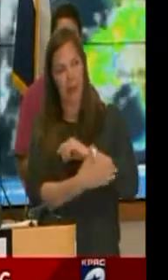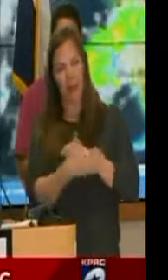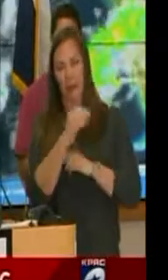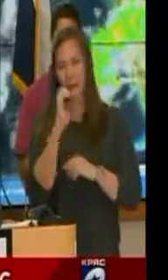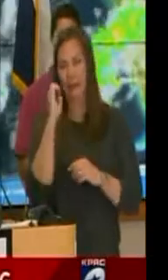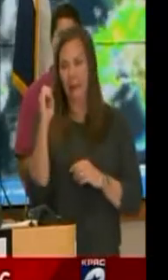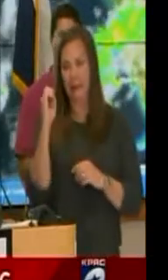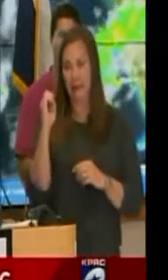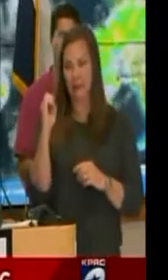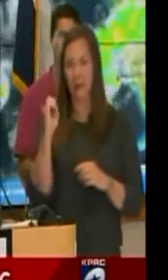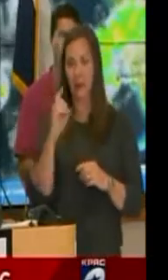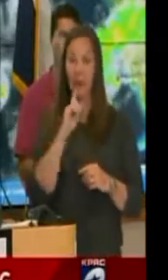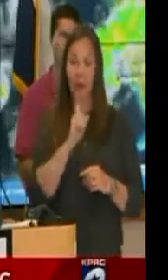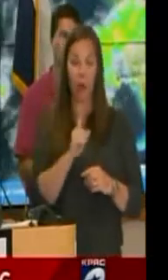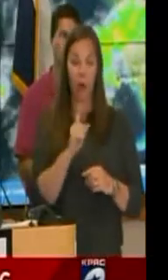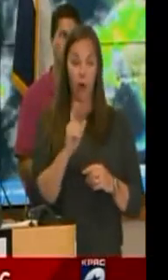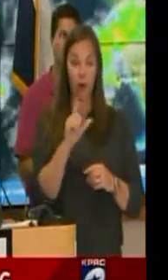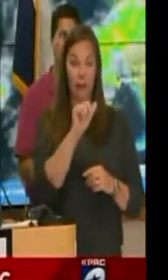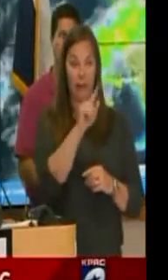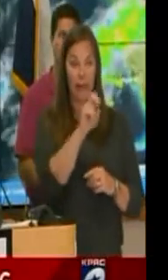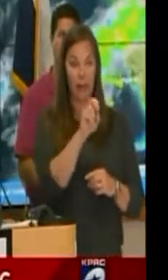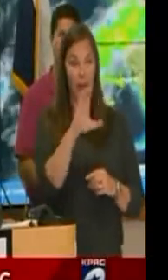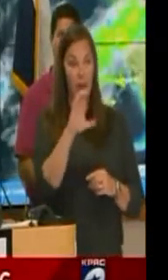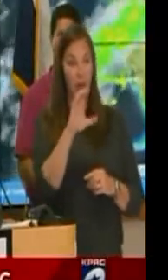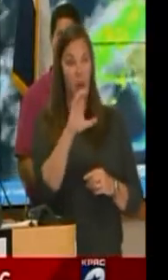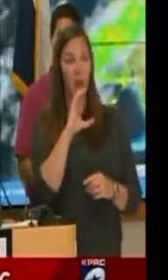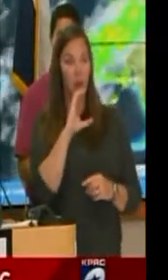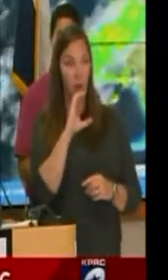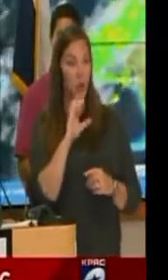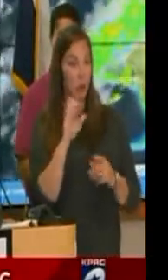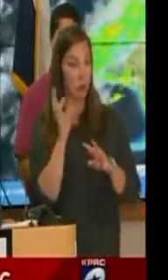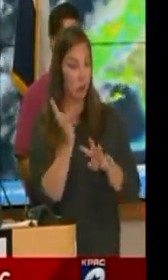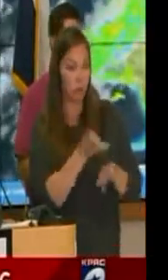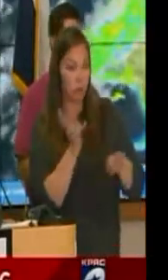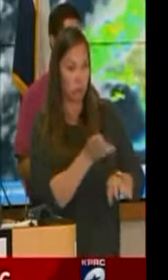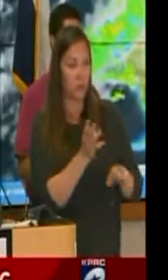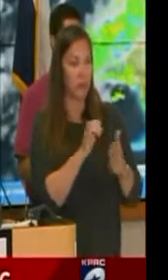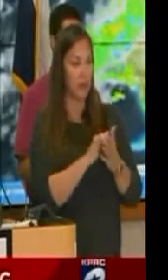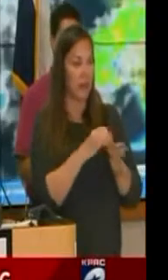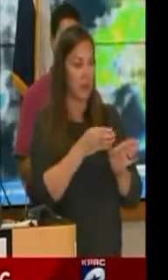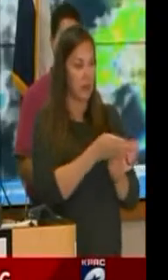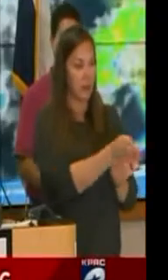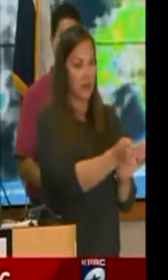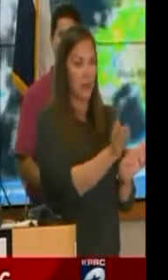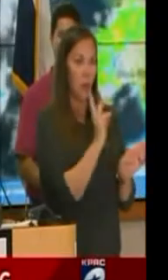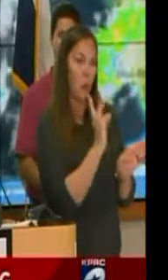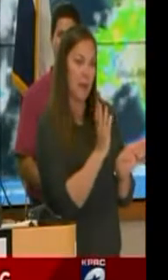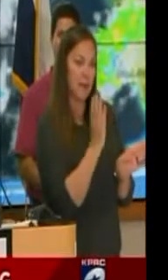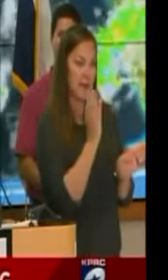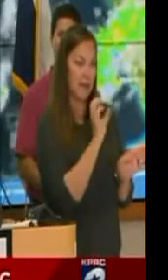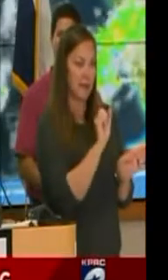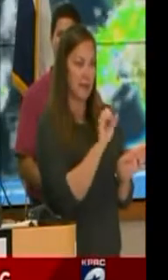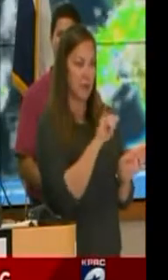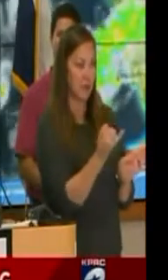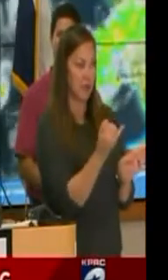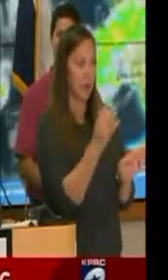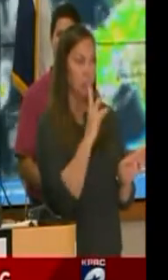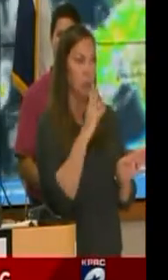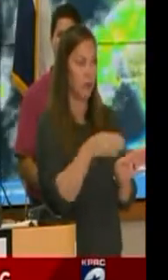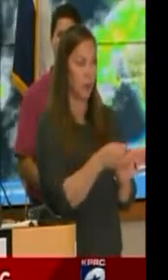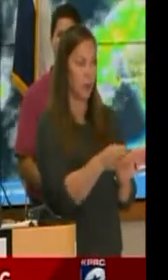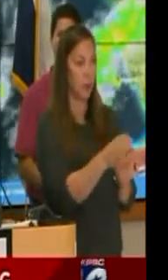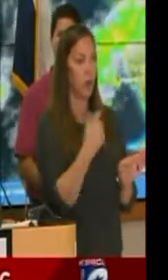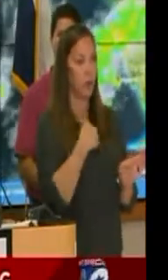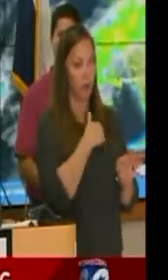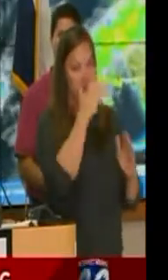There are releases going on on Lake Conroe, which do go into the West Fork of the San Jacinto River. We are expecting major to